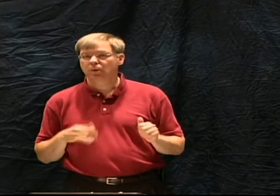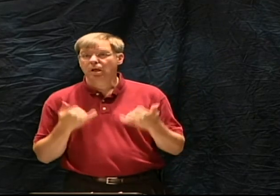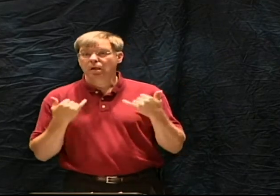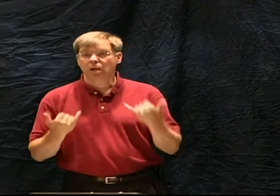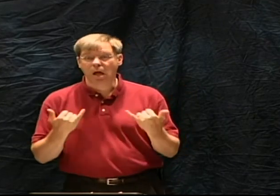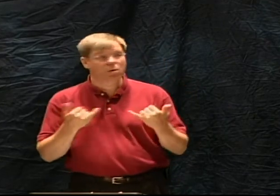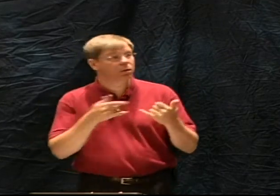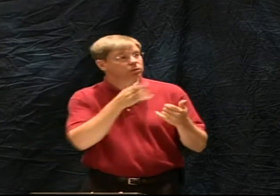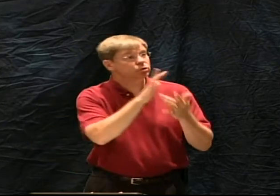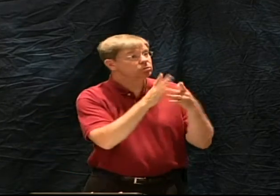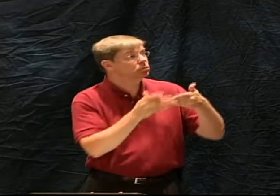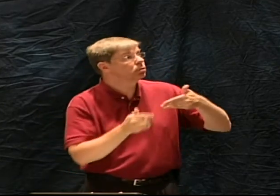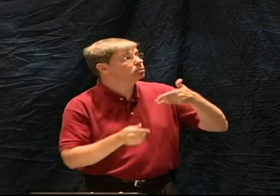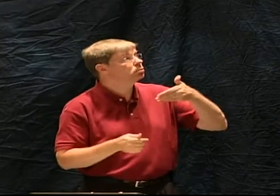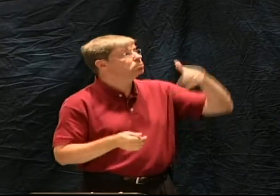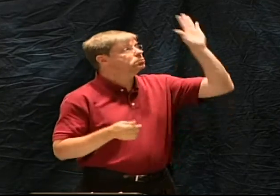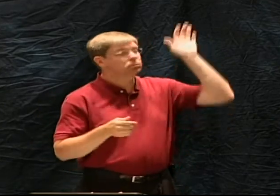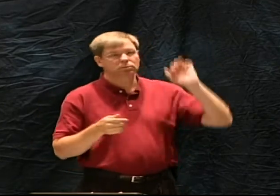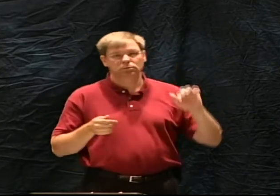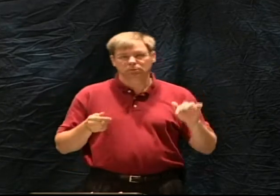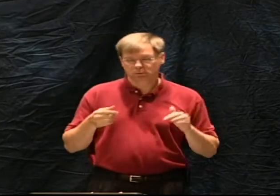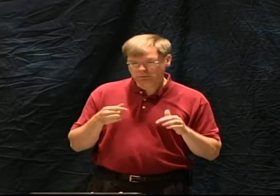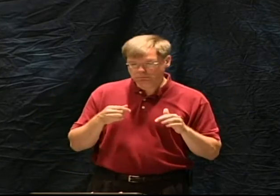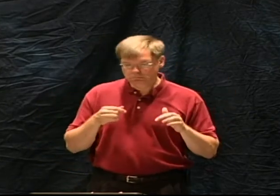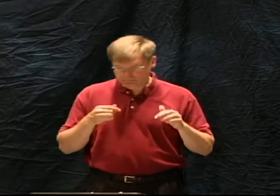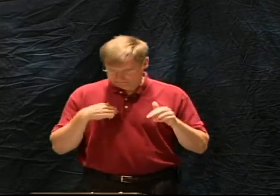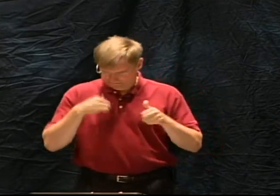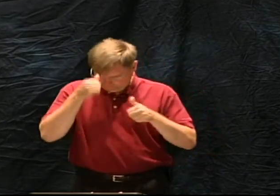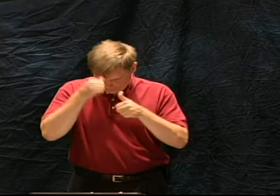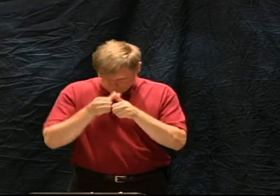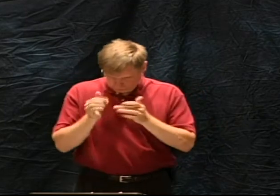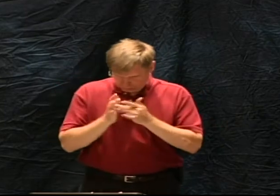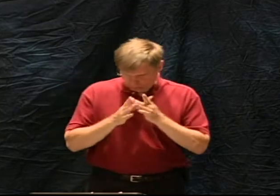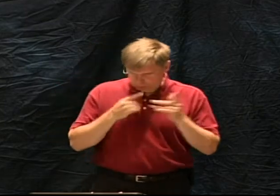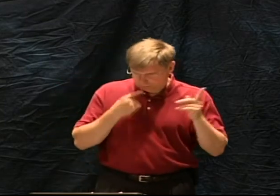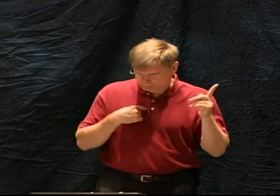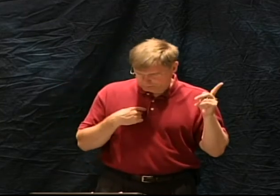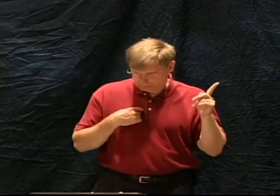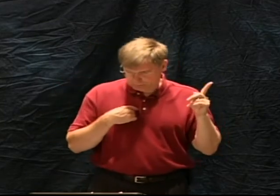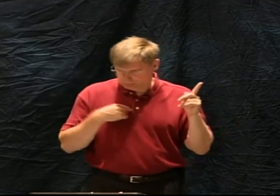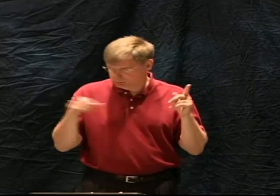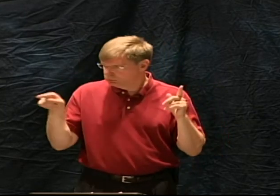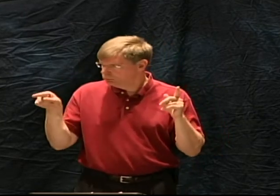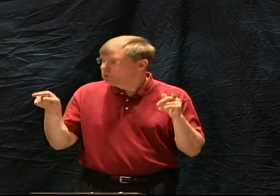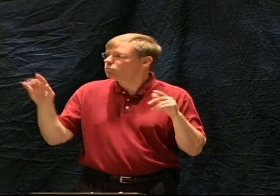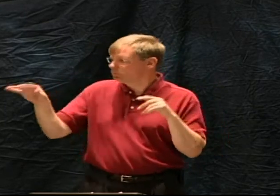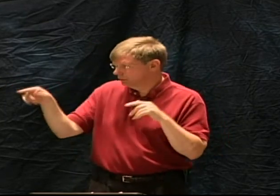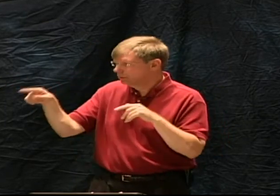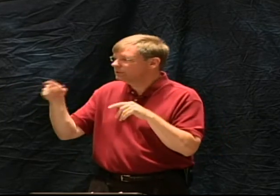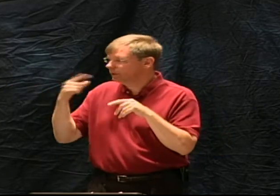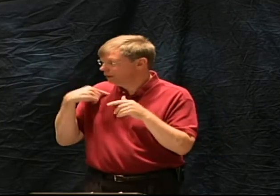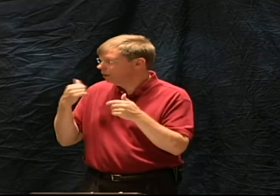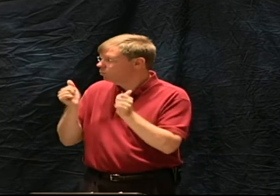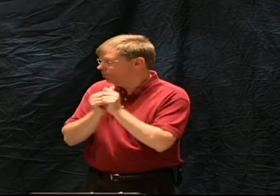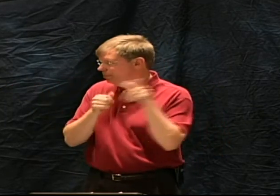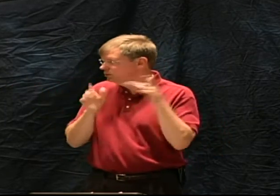The twelve disciples were concerned when Jesus was ready to leave them.